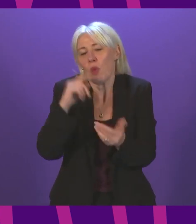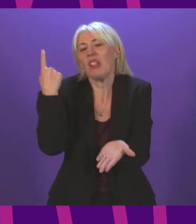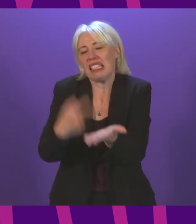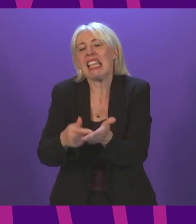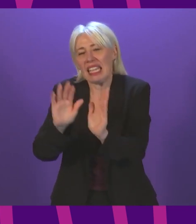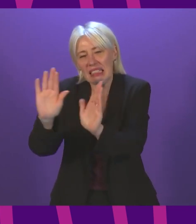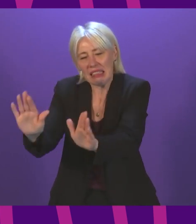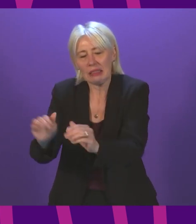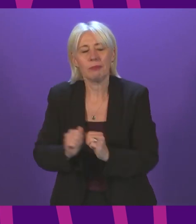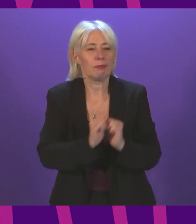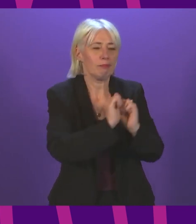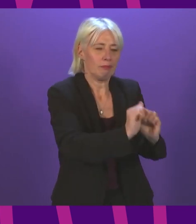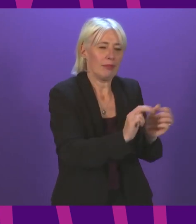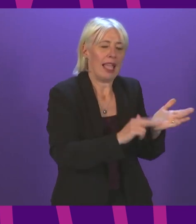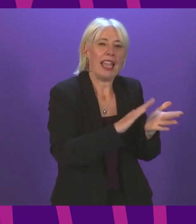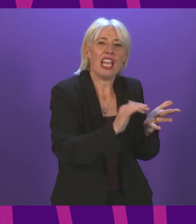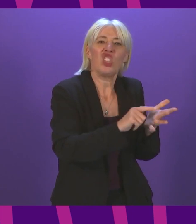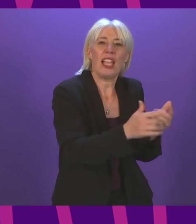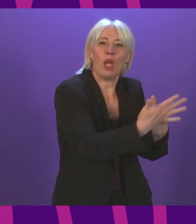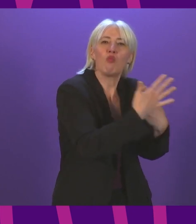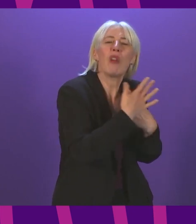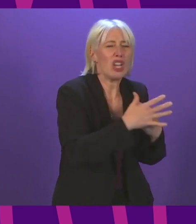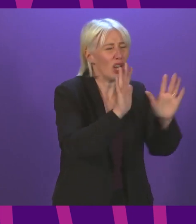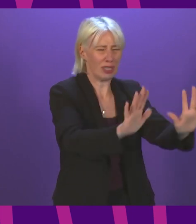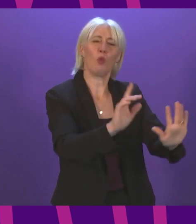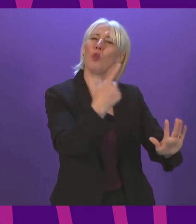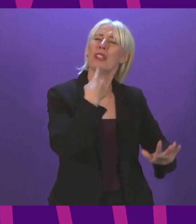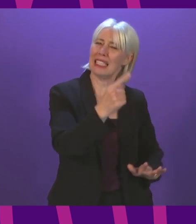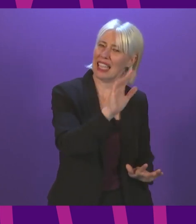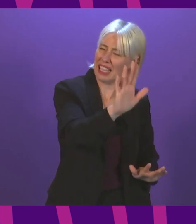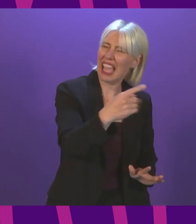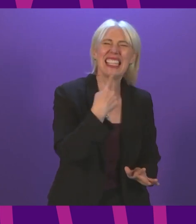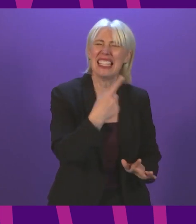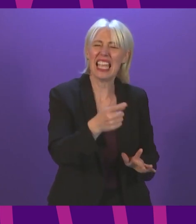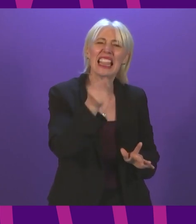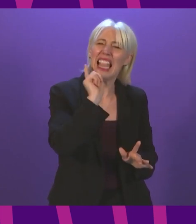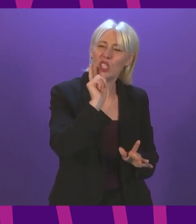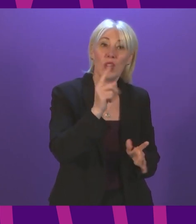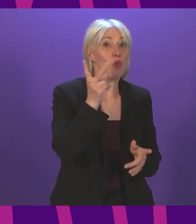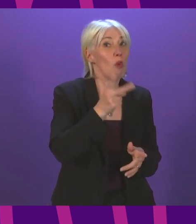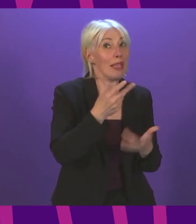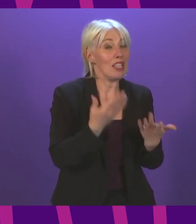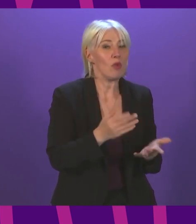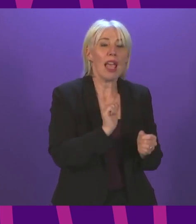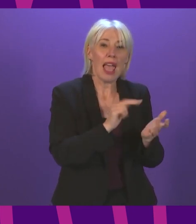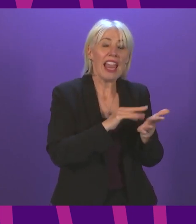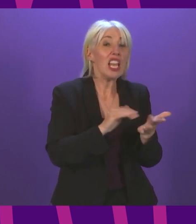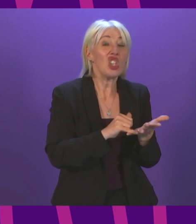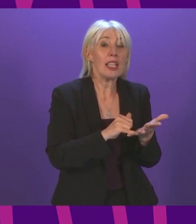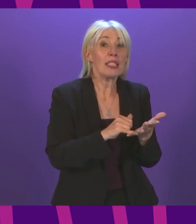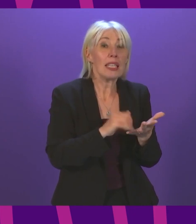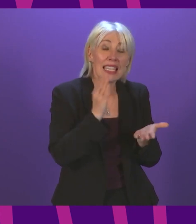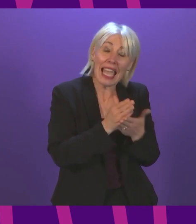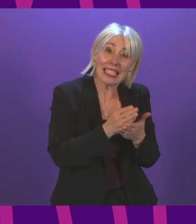issues of NHS pressures, I think I said last week and I will say again today that the NHS is facing